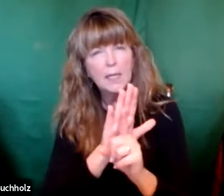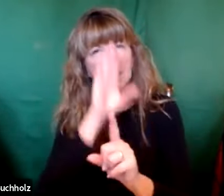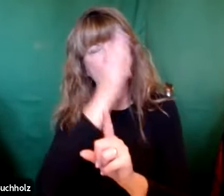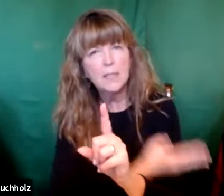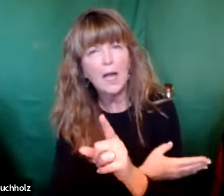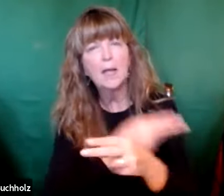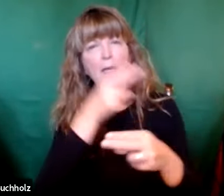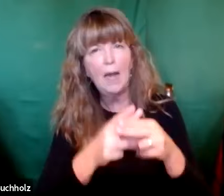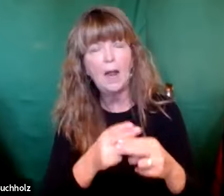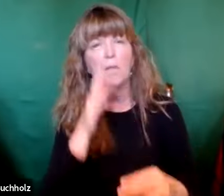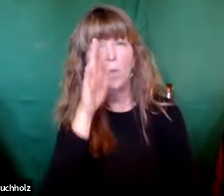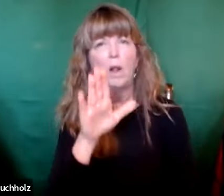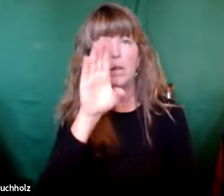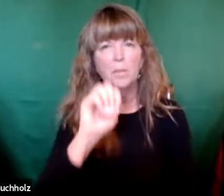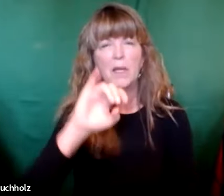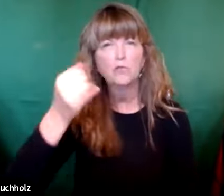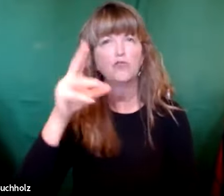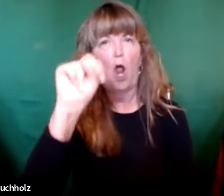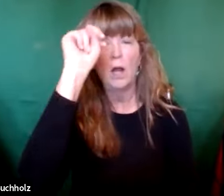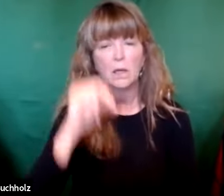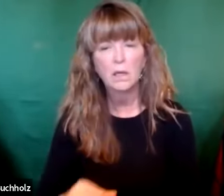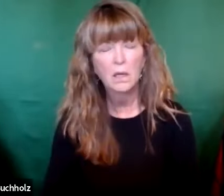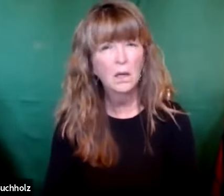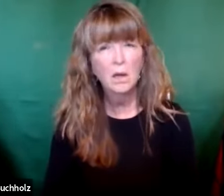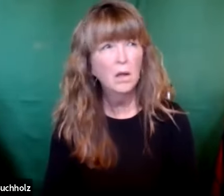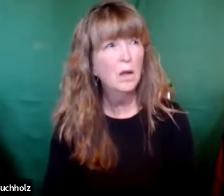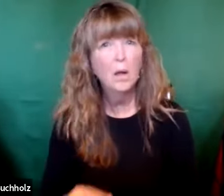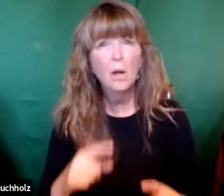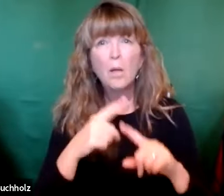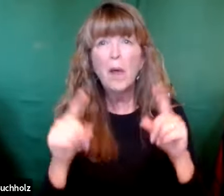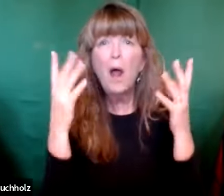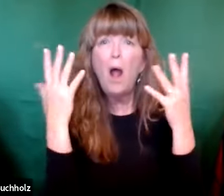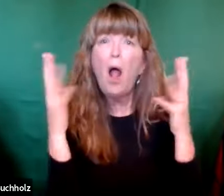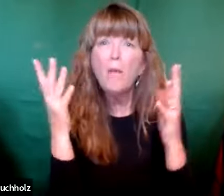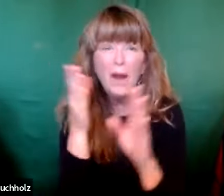Zachariah said that his son will be named John.